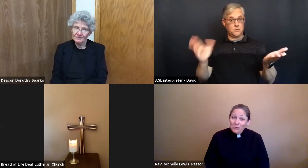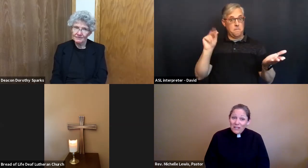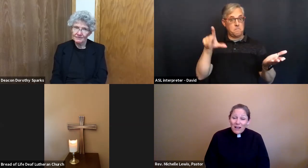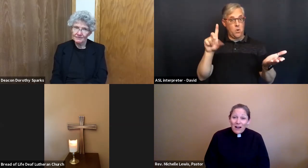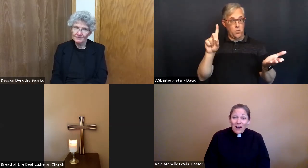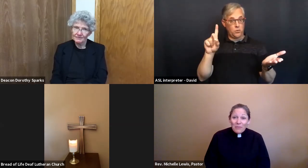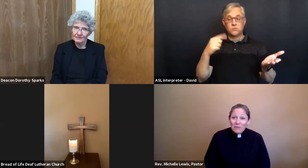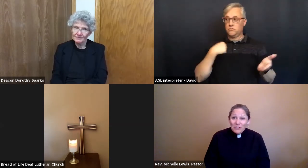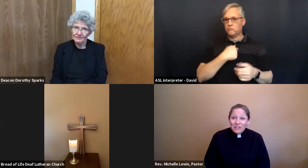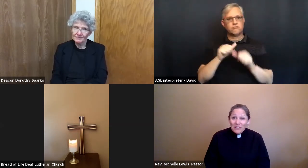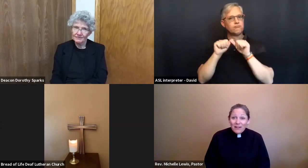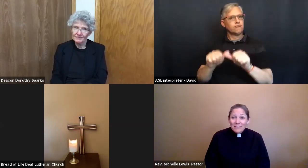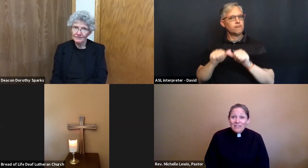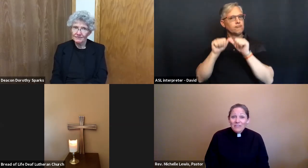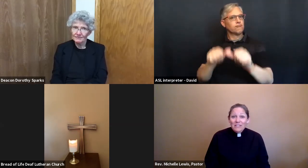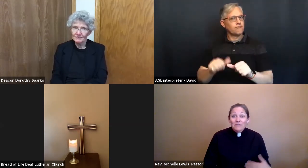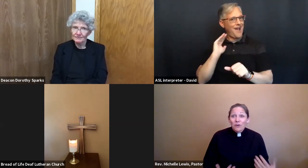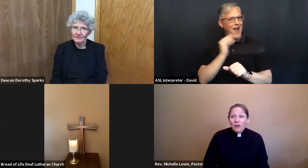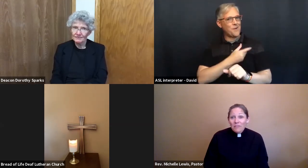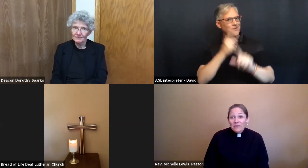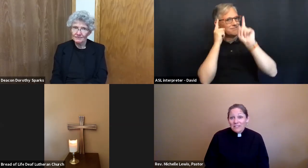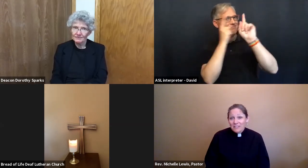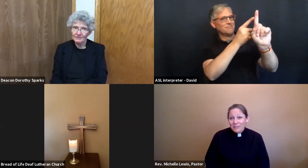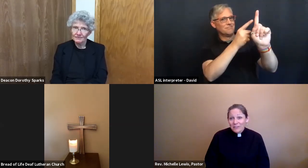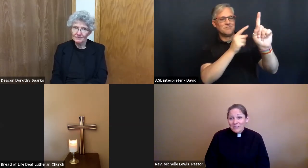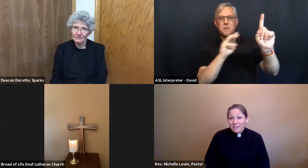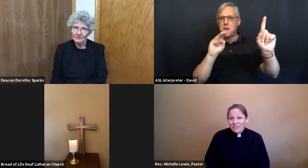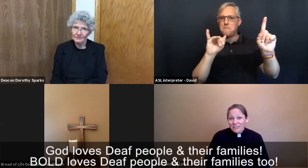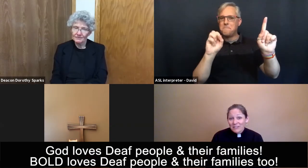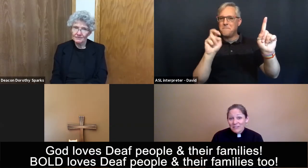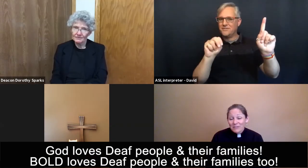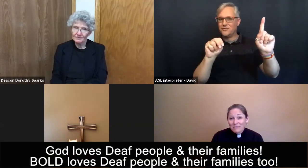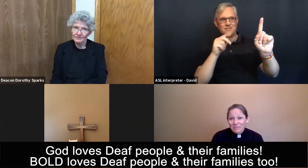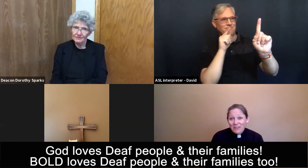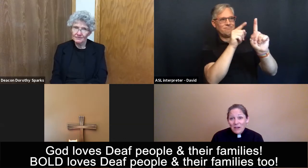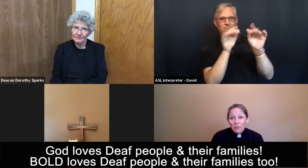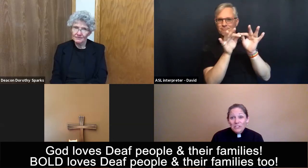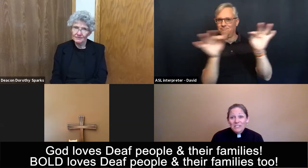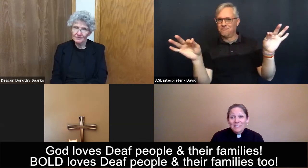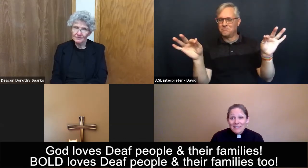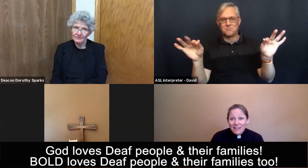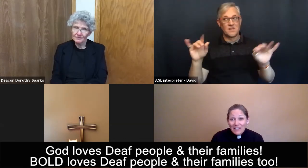work on the mission that God has given us for all these years which is to say